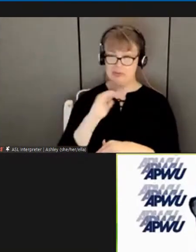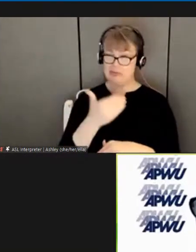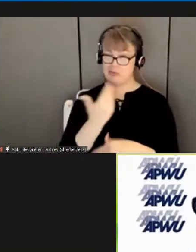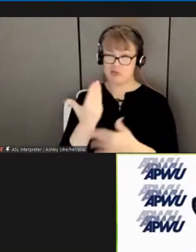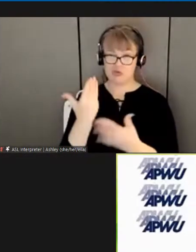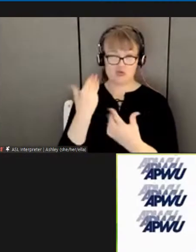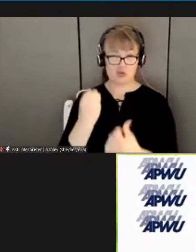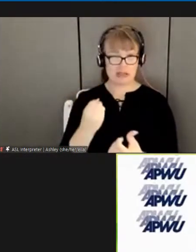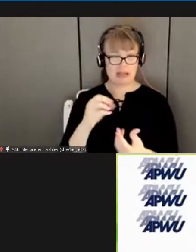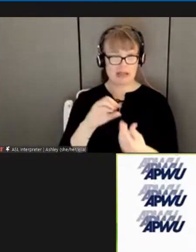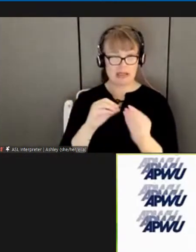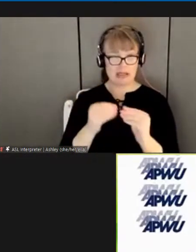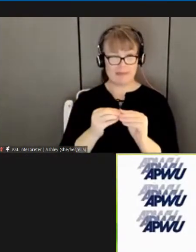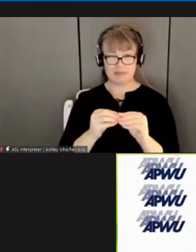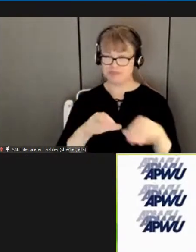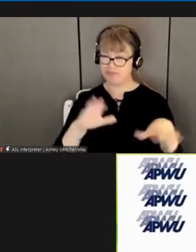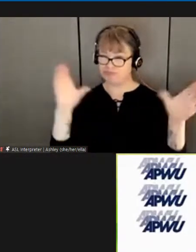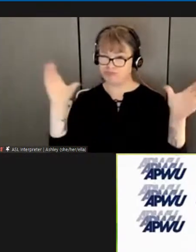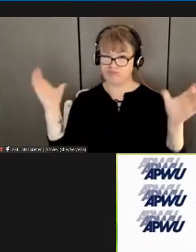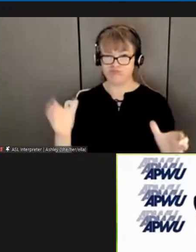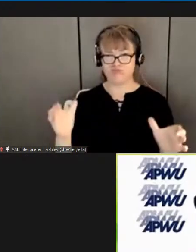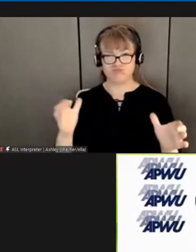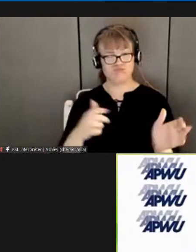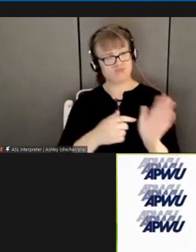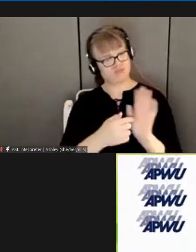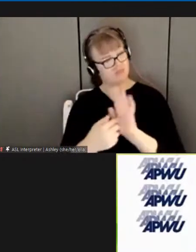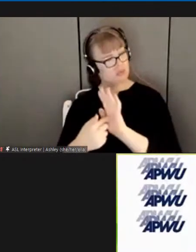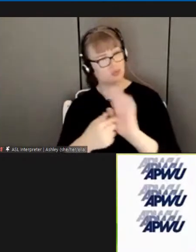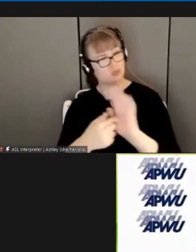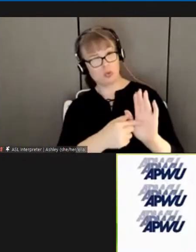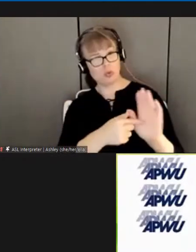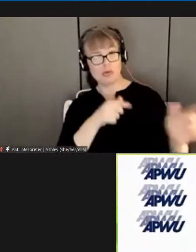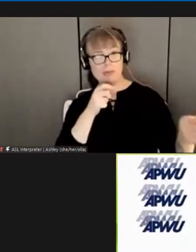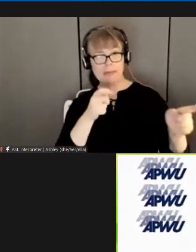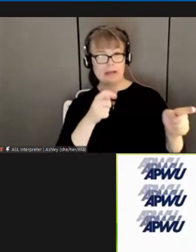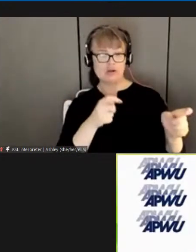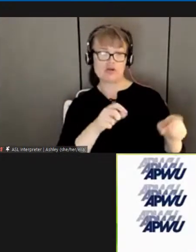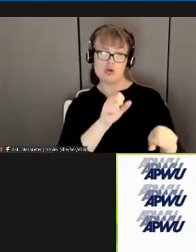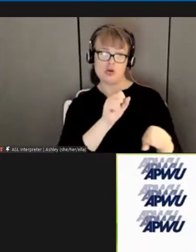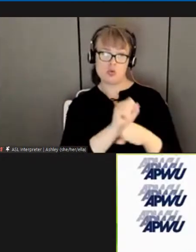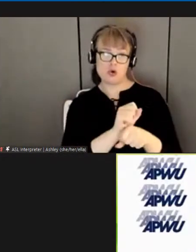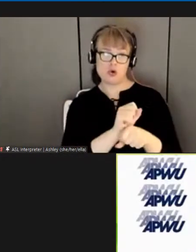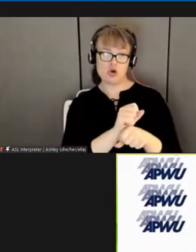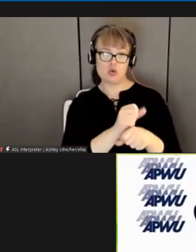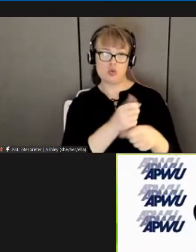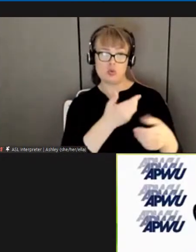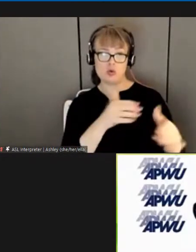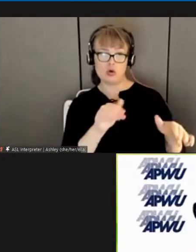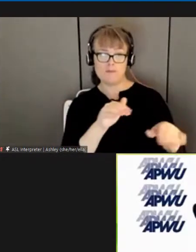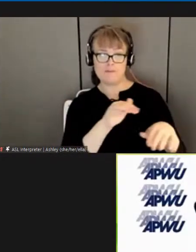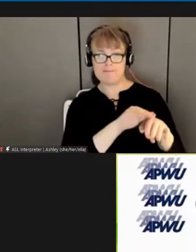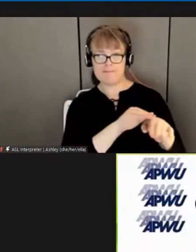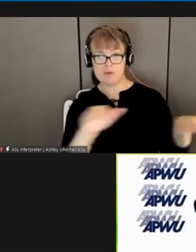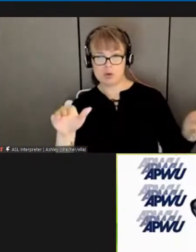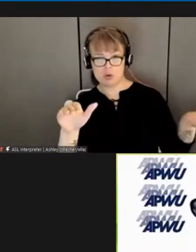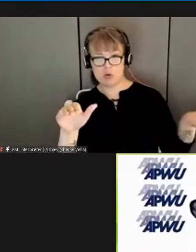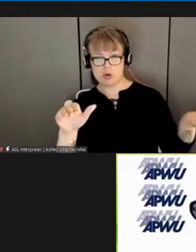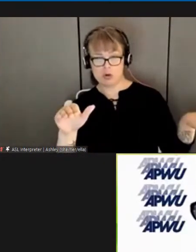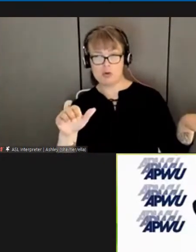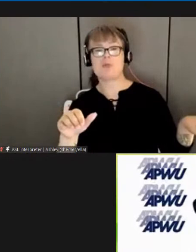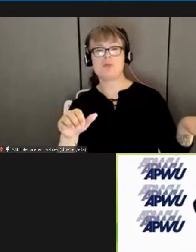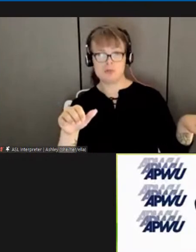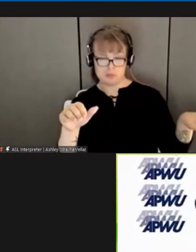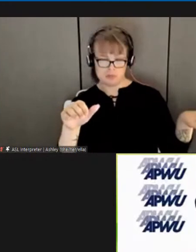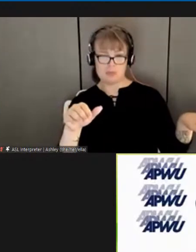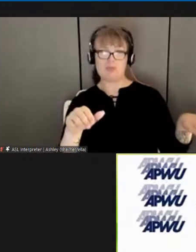strength sends a powerful message to management on the workroom floor and our strength in numbers one team doing it